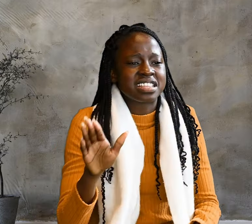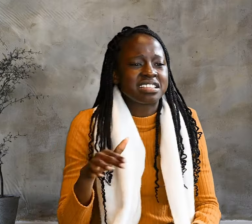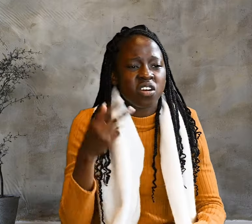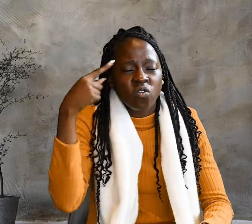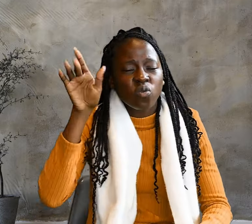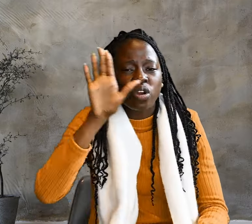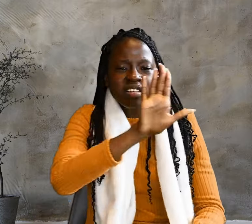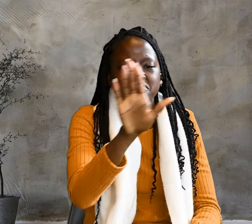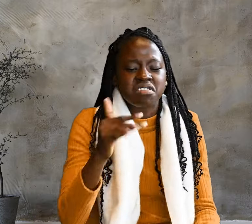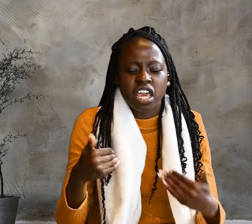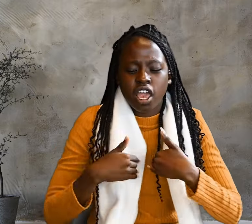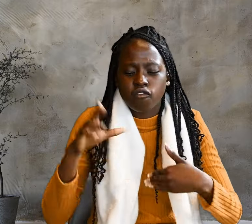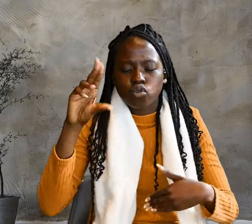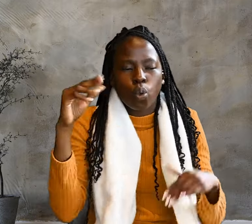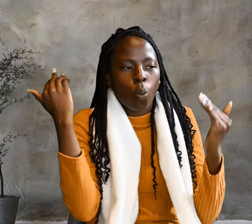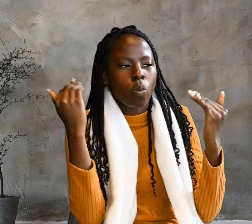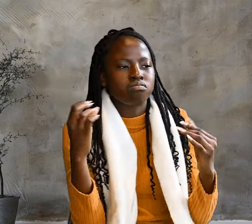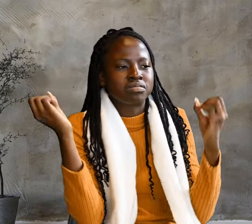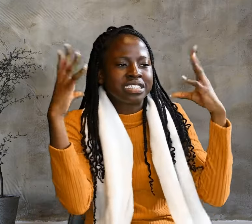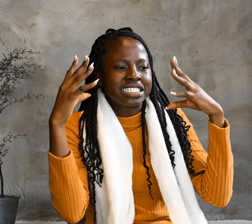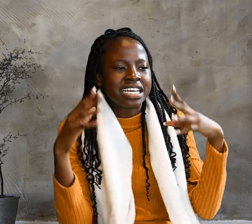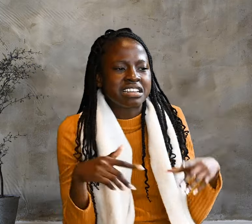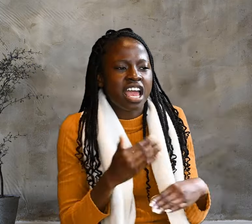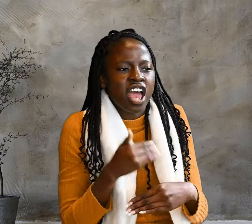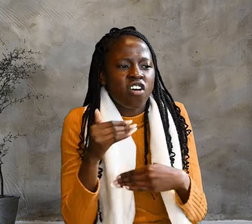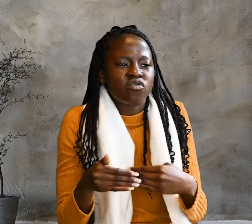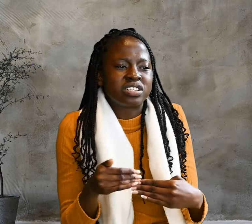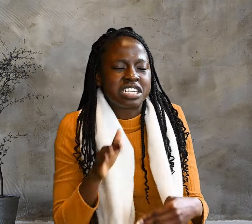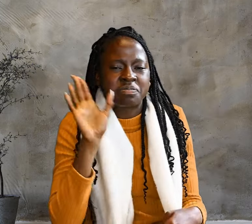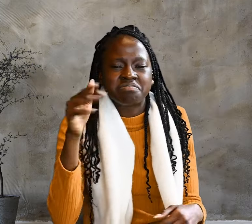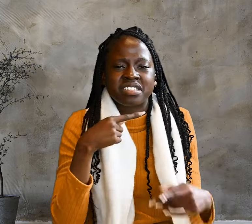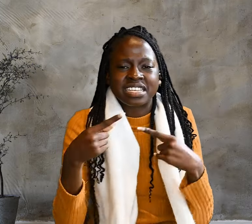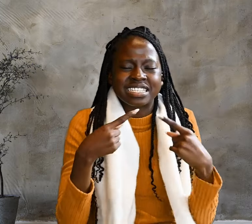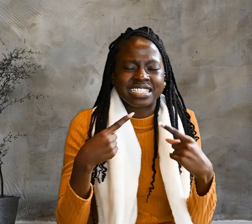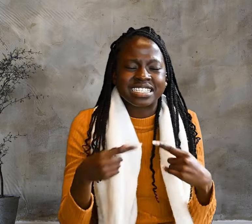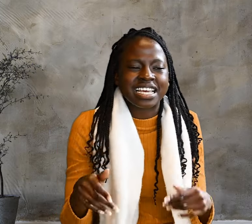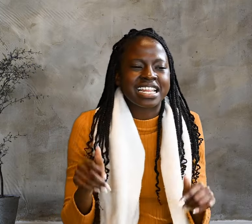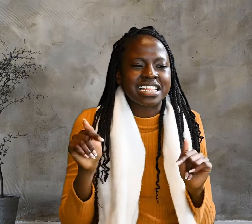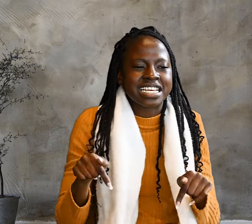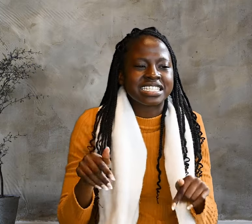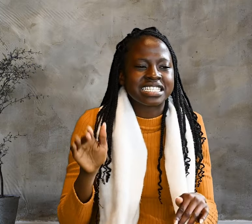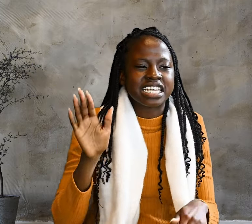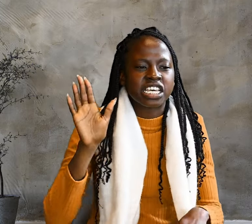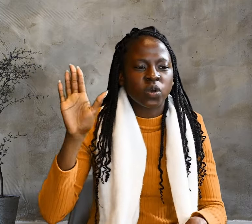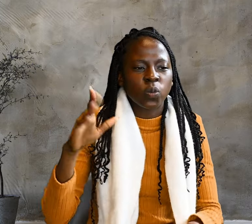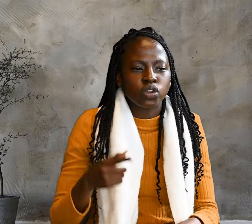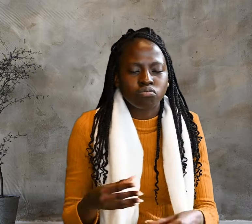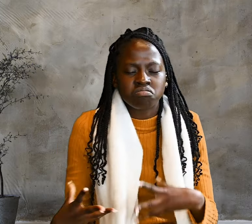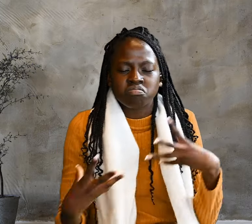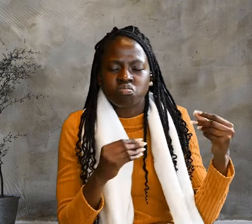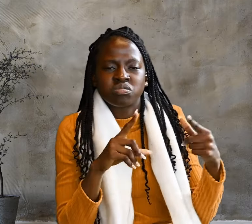After he had said this, he went on to tell them, Our friend Lazarus has fallen asleep,